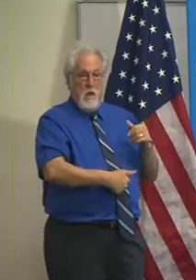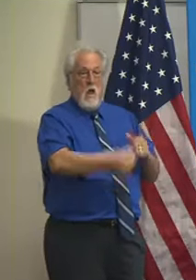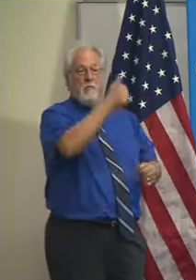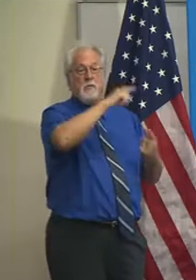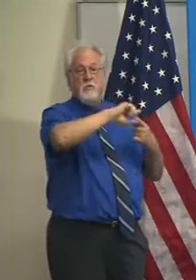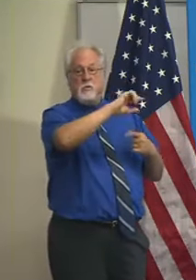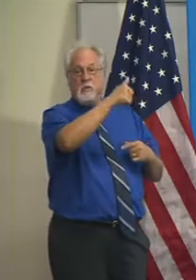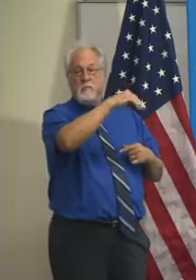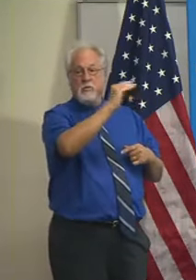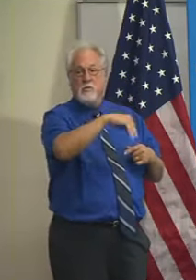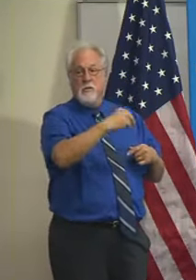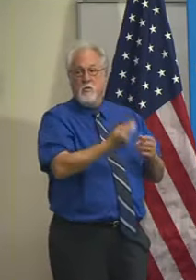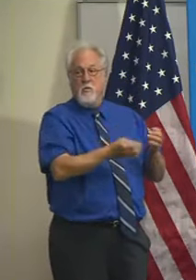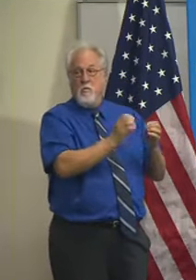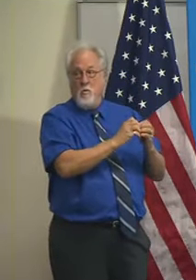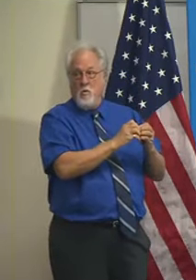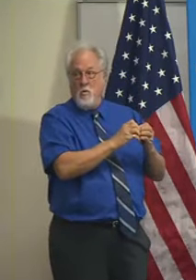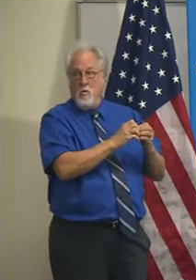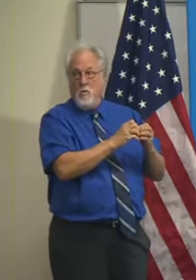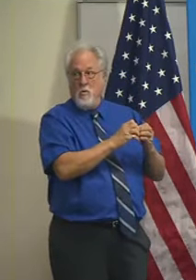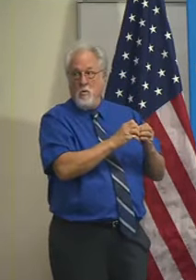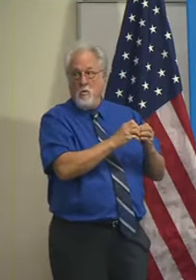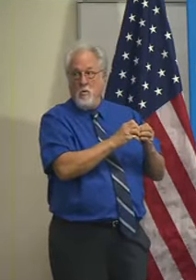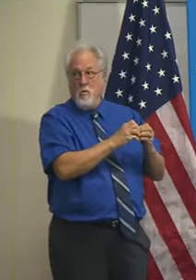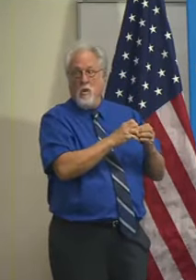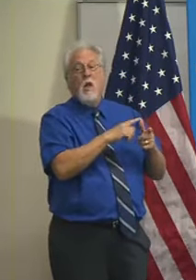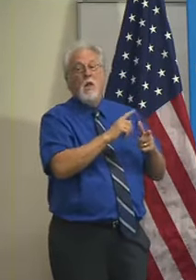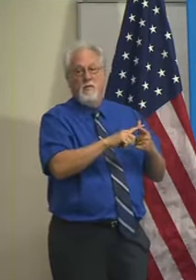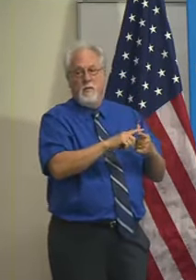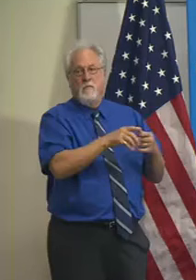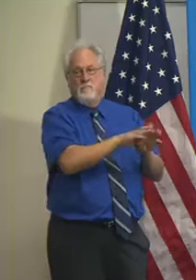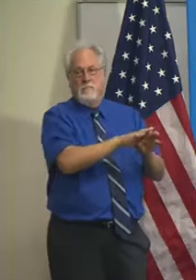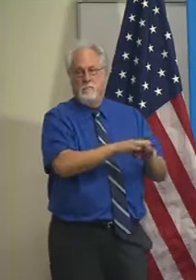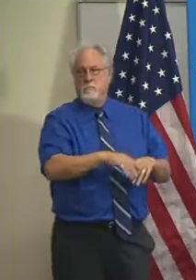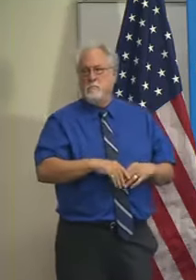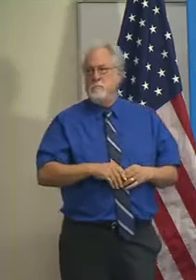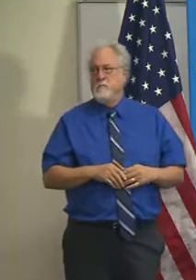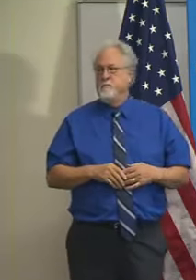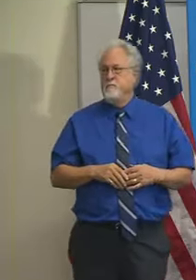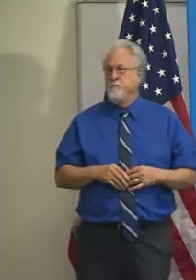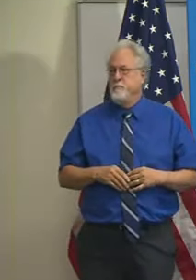percent or higher in positivity, then those bars will close again.